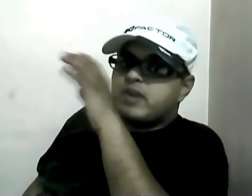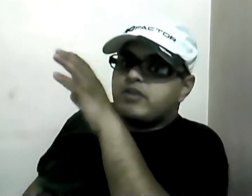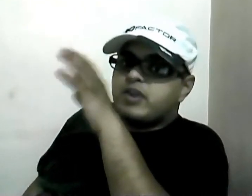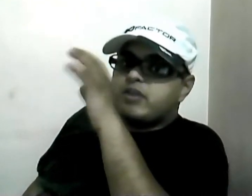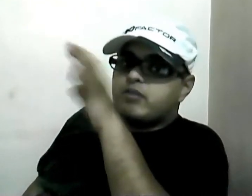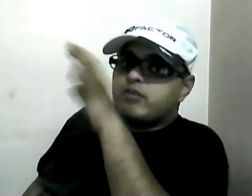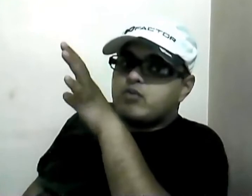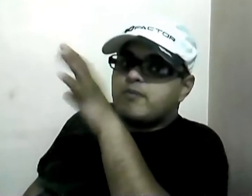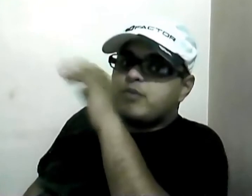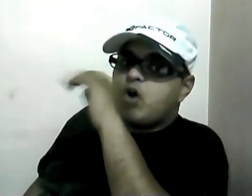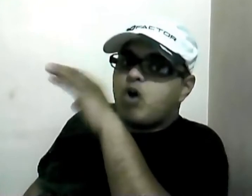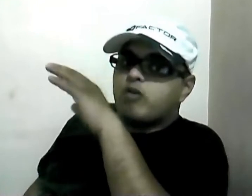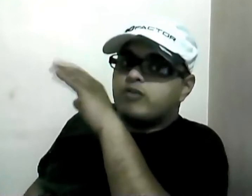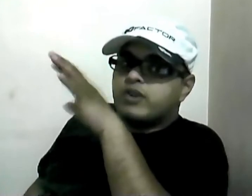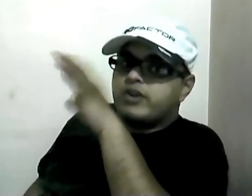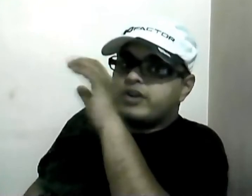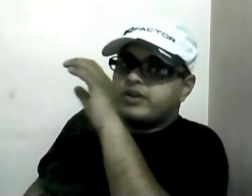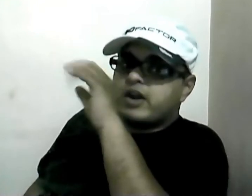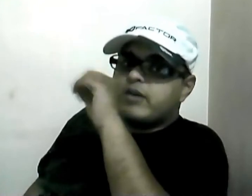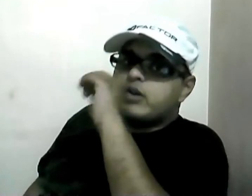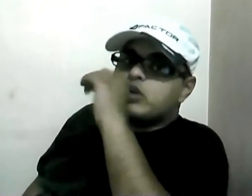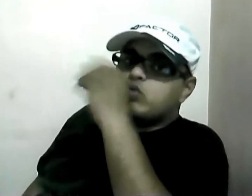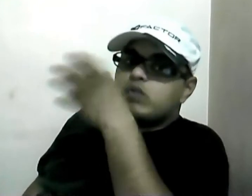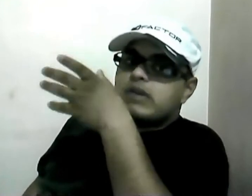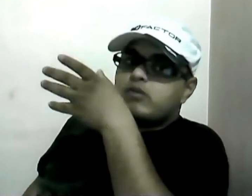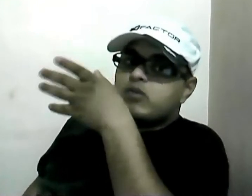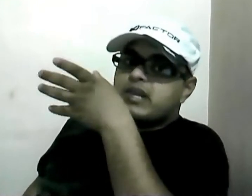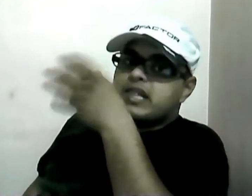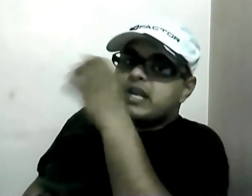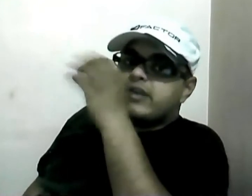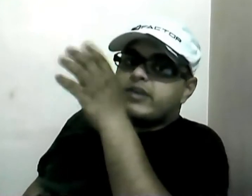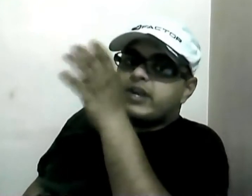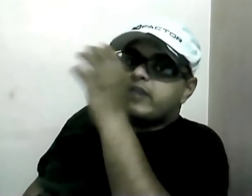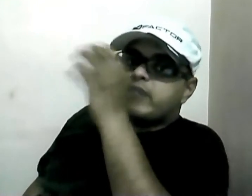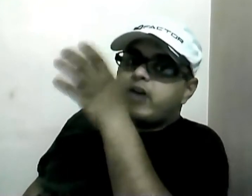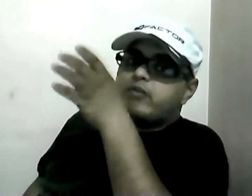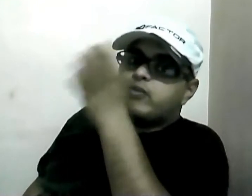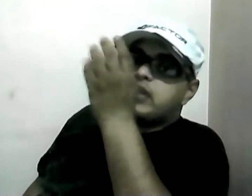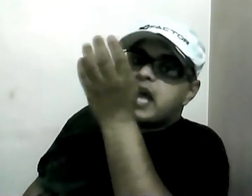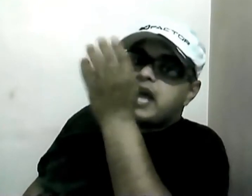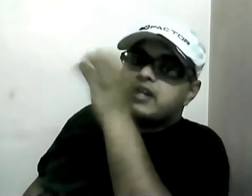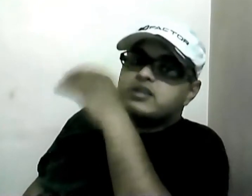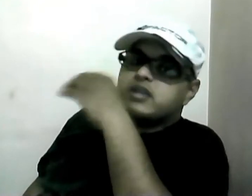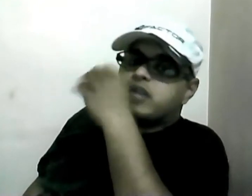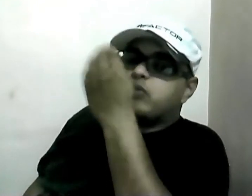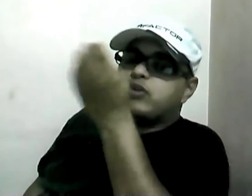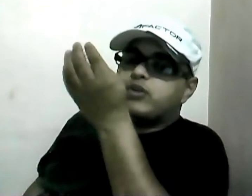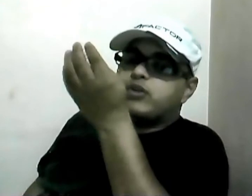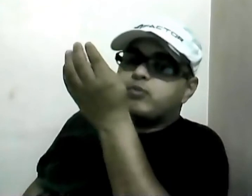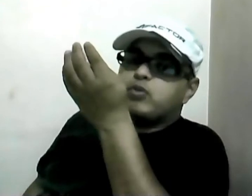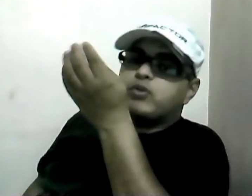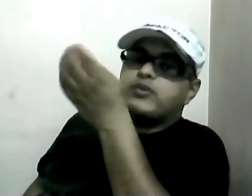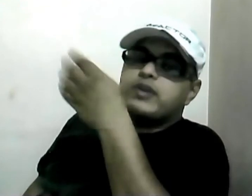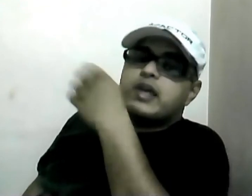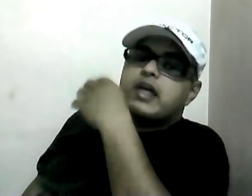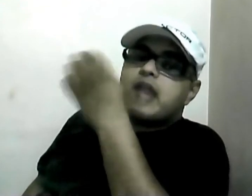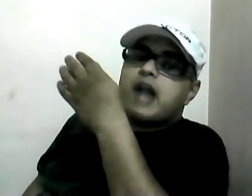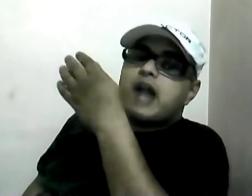view of their data to quickly create powerful and insightful reports that can